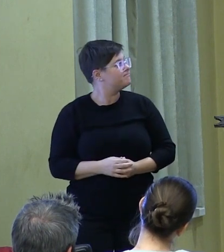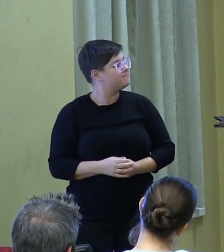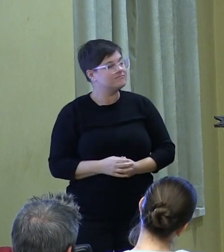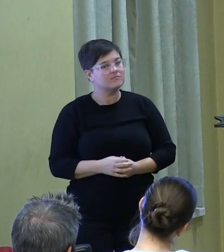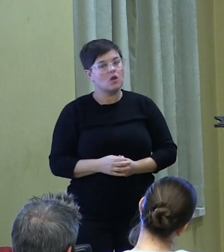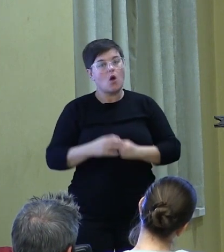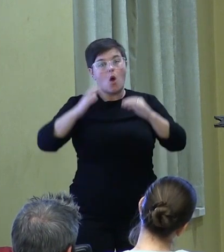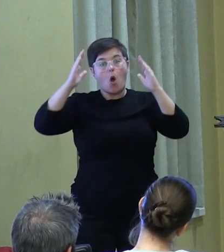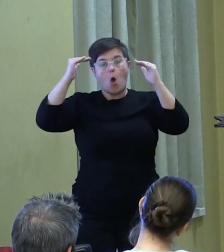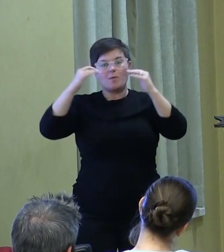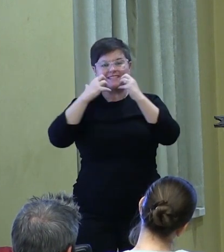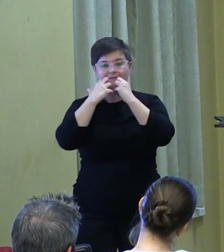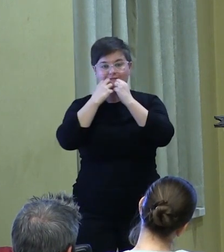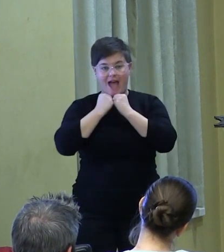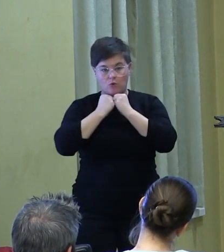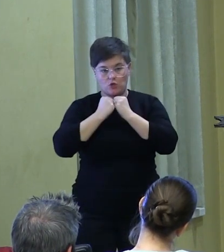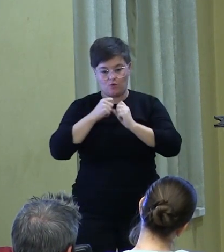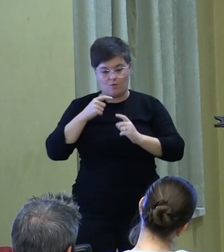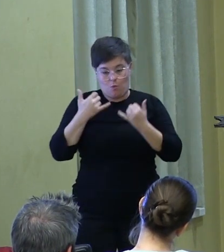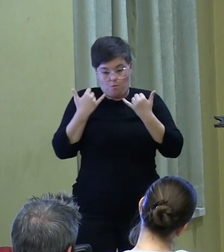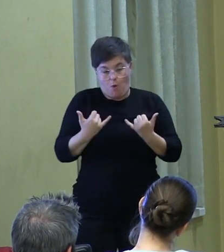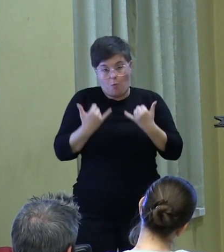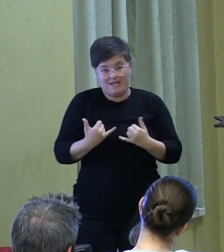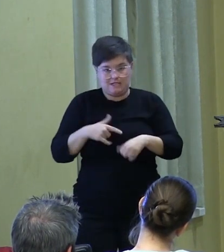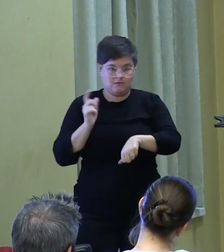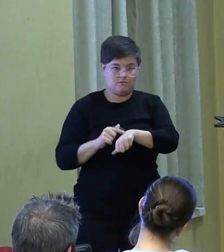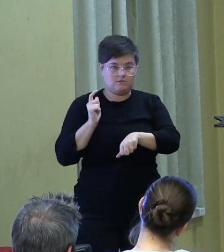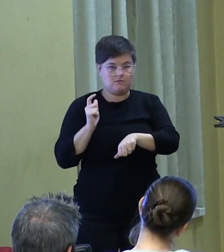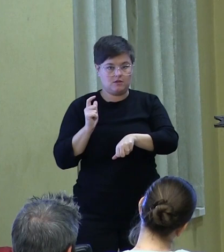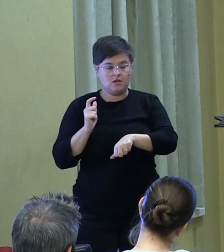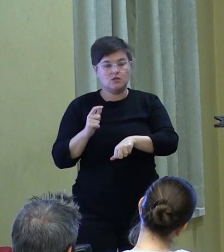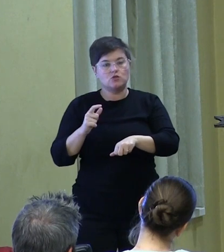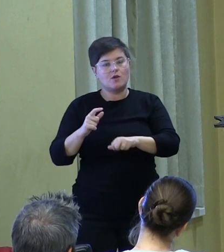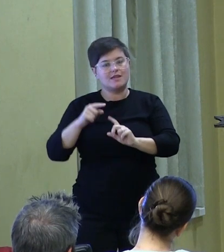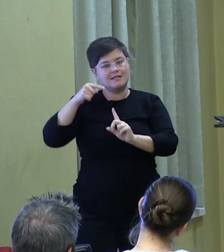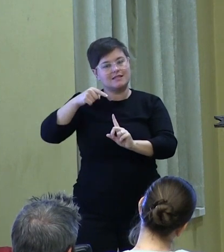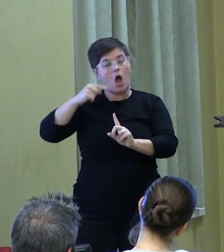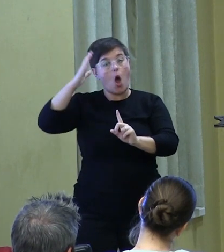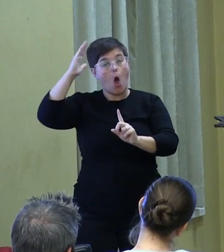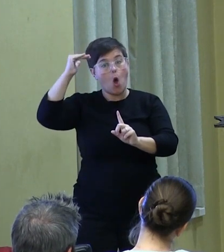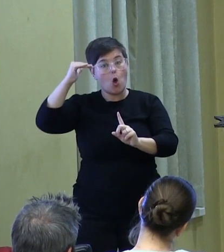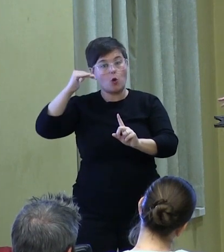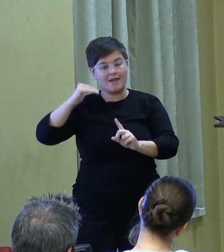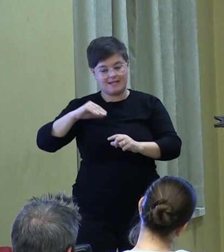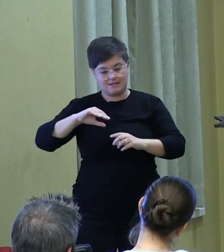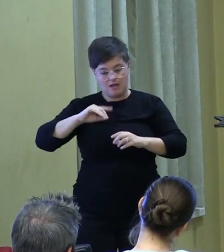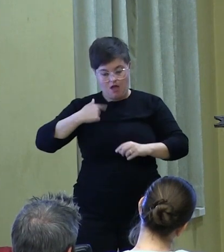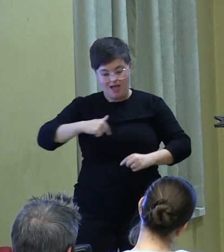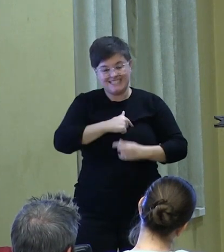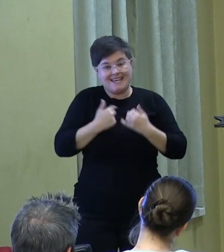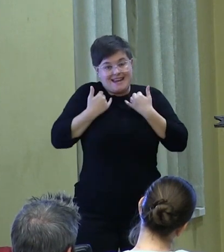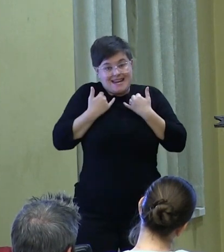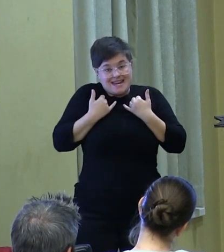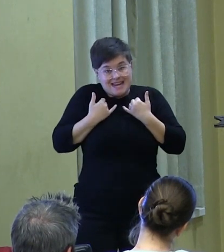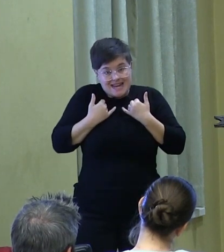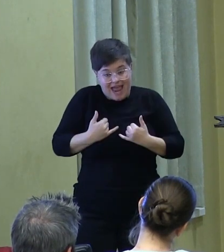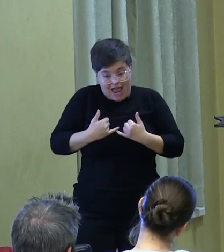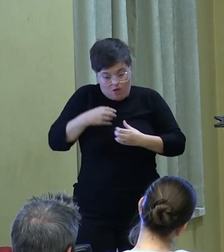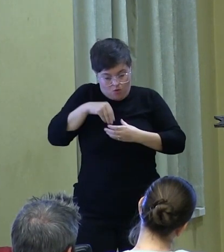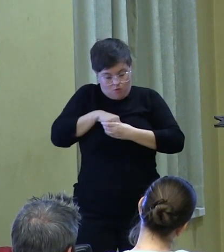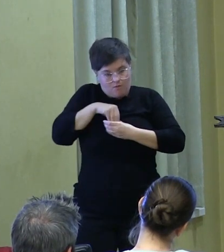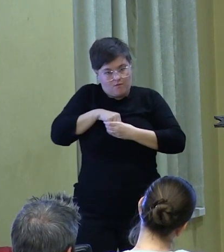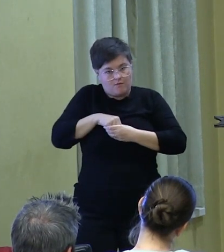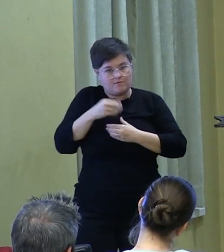It's a value in the moment. So, this pragmatist view of hope composes us now rather than just moving us towards something else.